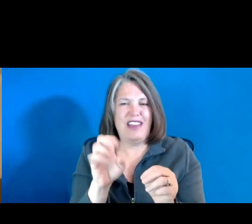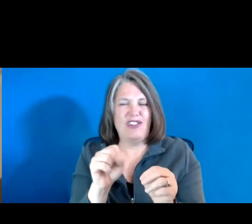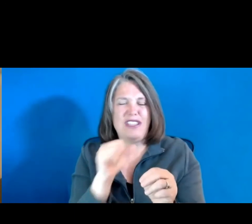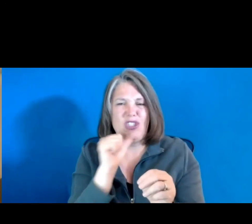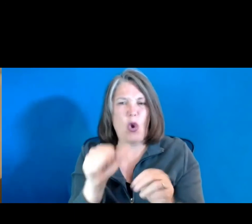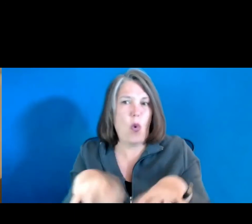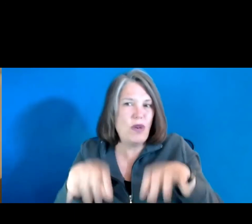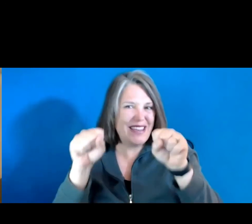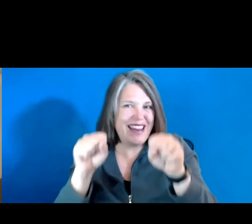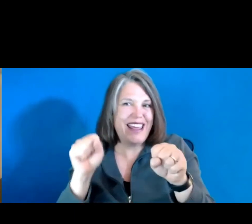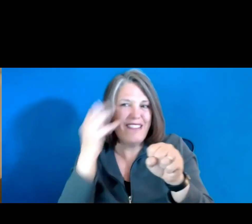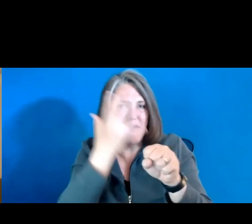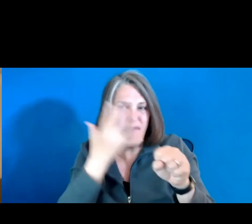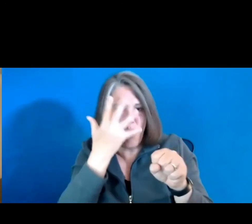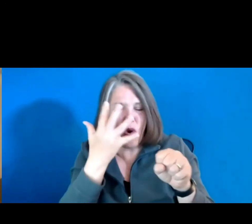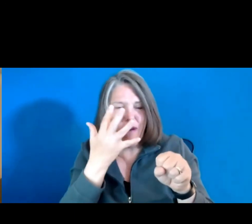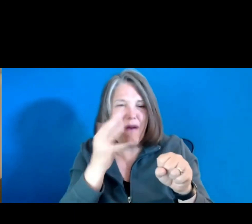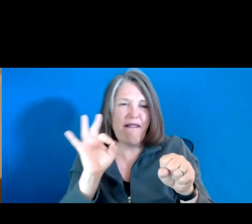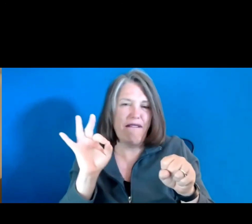form of